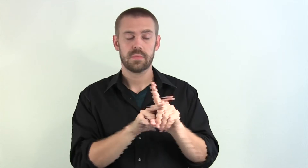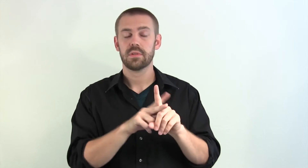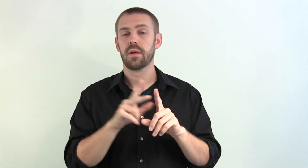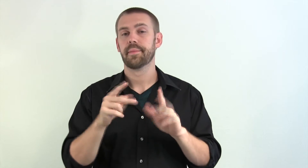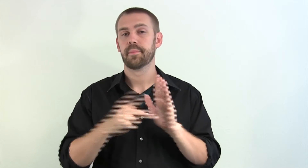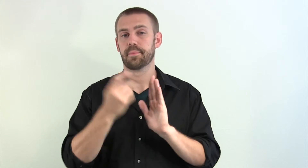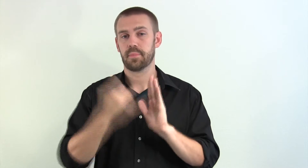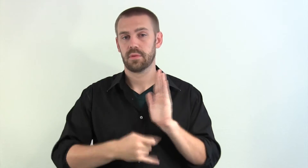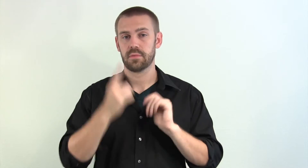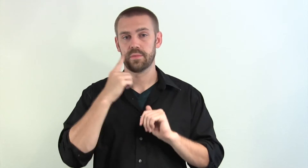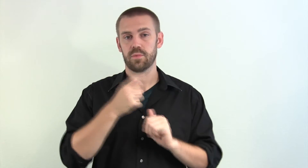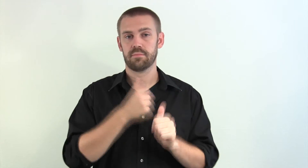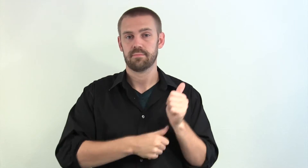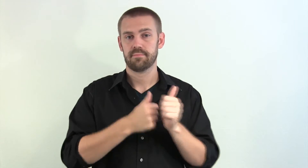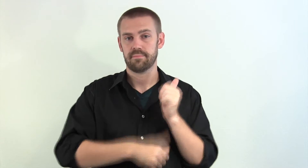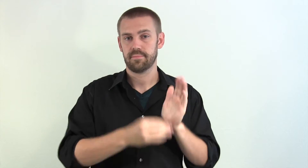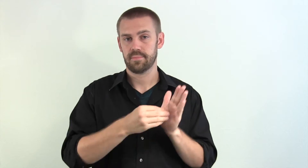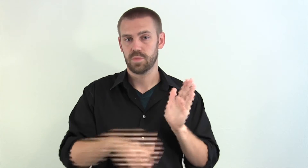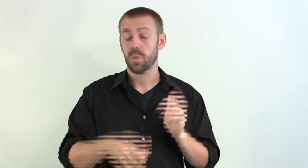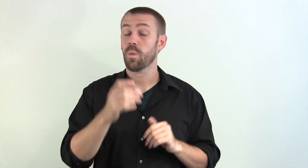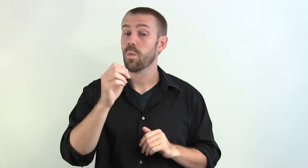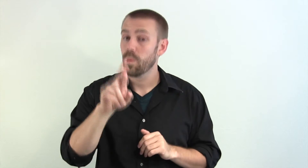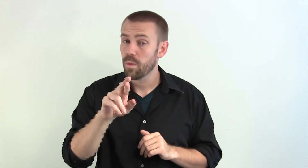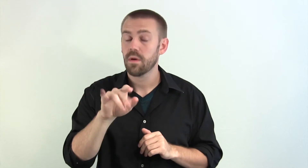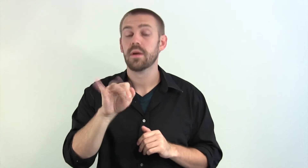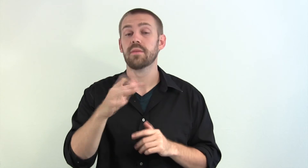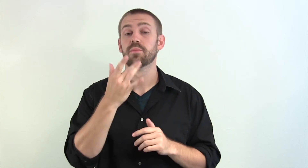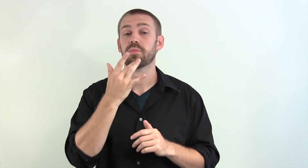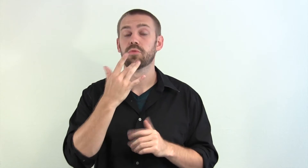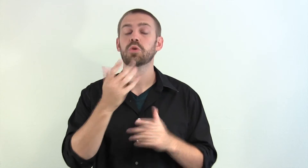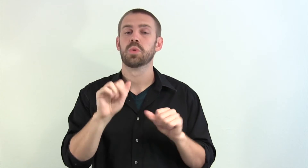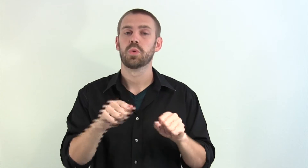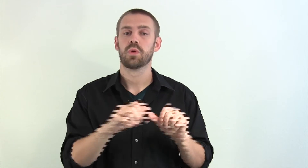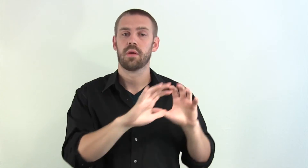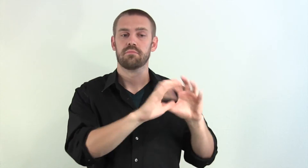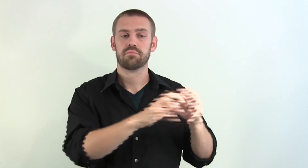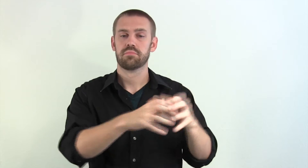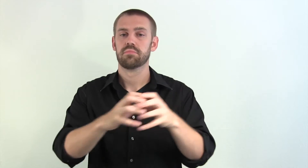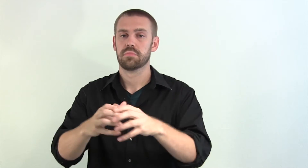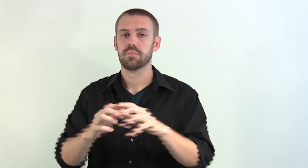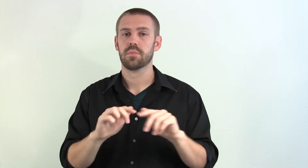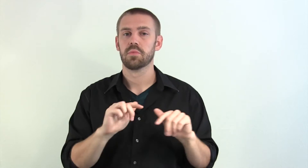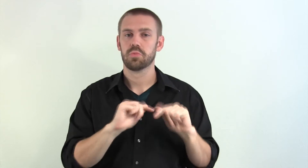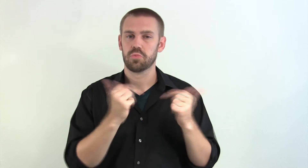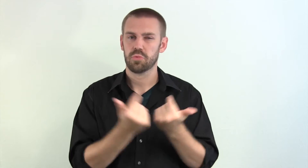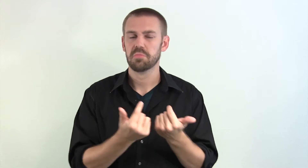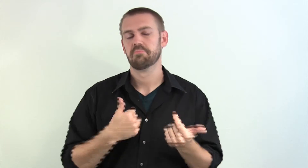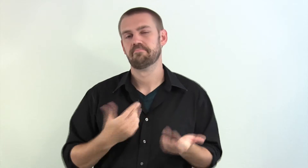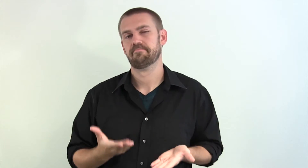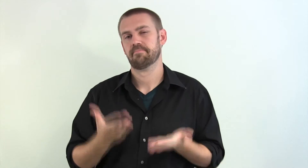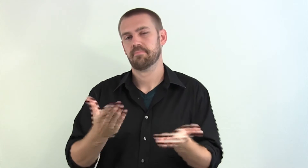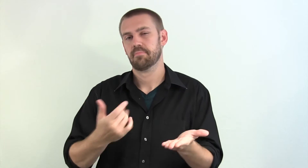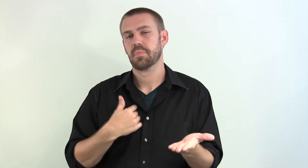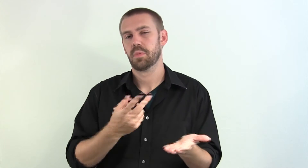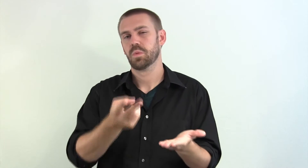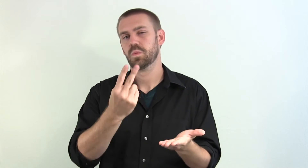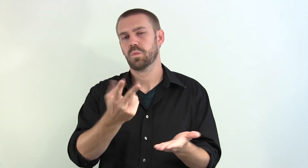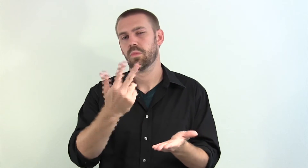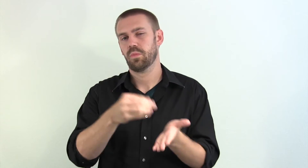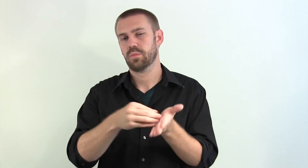Now that you're ready to assign the project to each of the students, you can either assign it individually or you can put them into groups. And if you're going